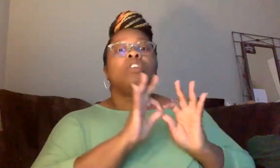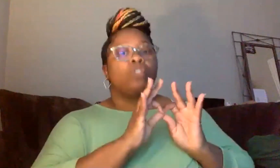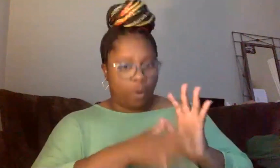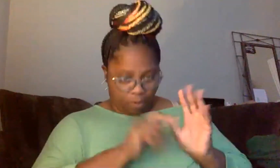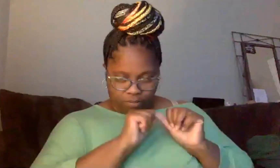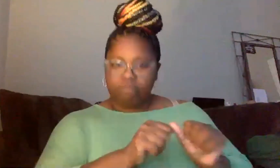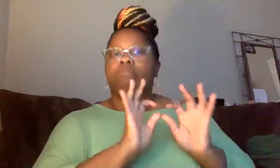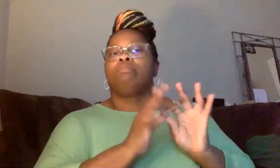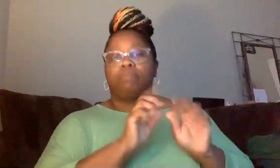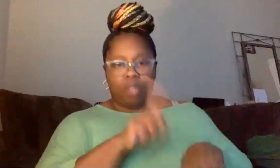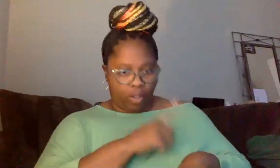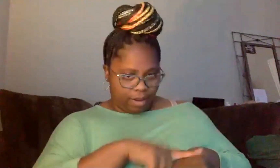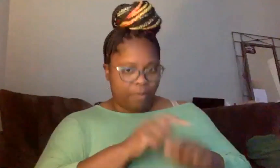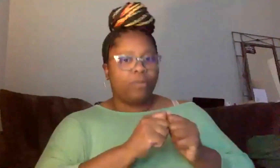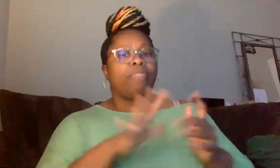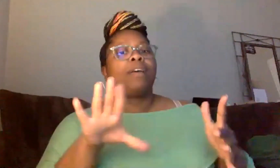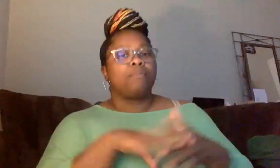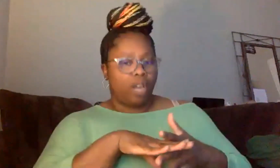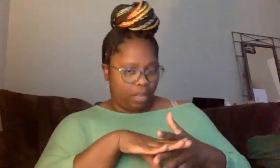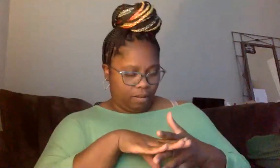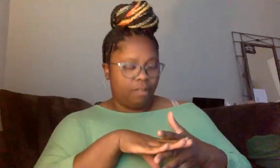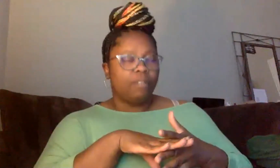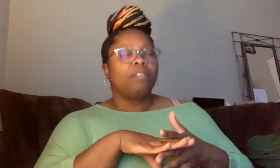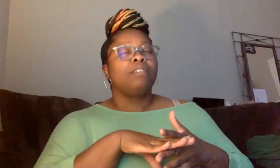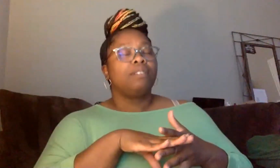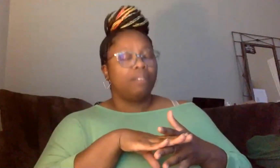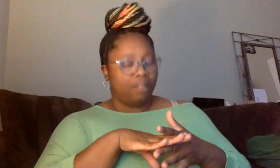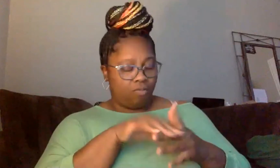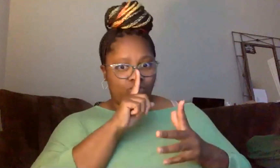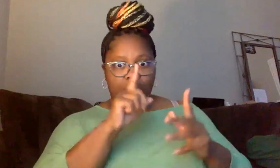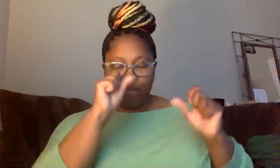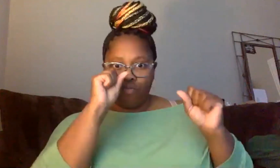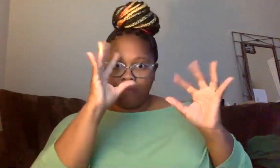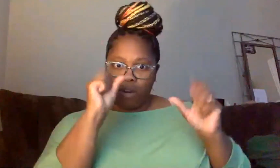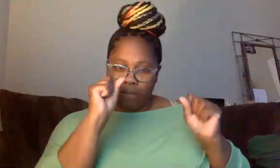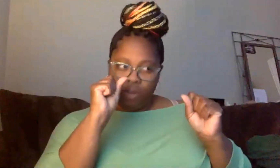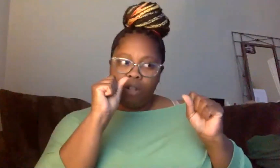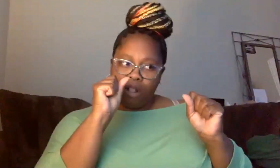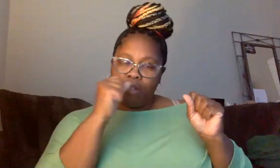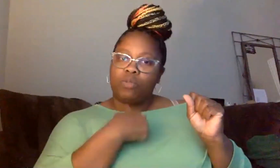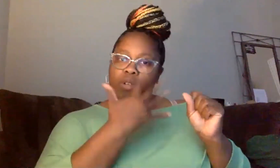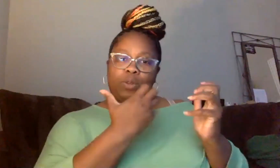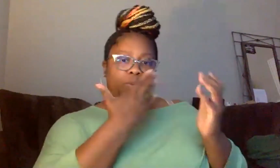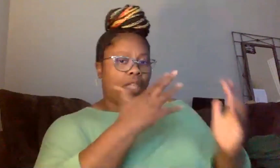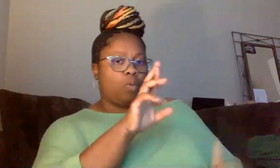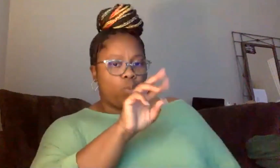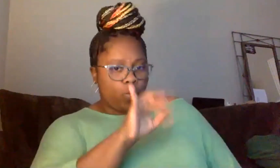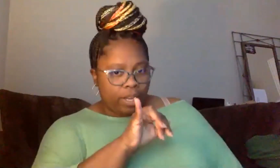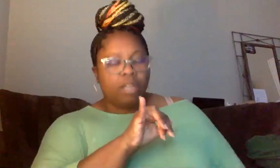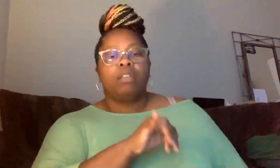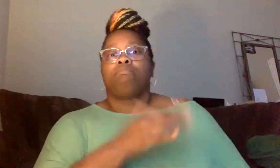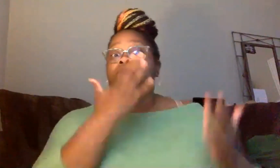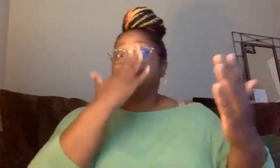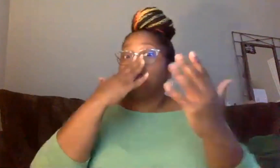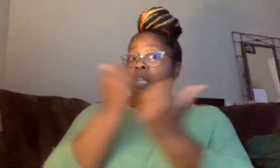long without a break. Really remarkable actually. And so I just want to thank Rory. I want to thank